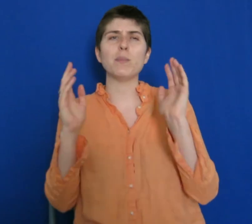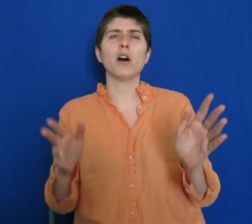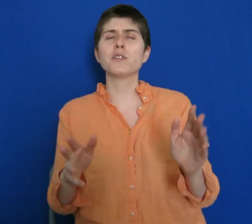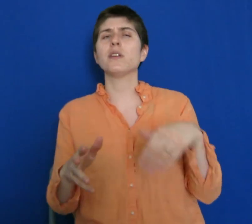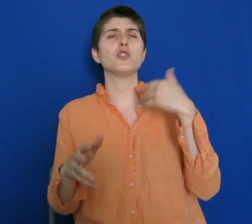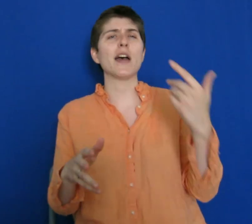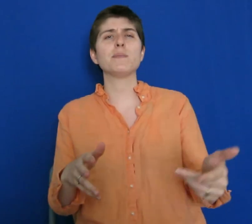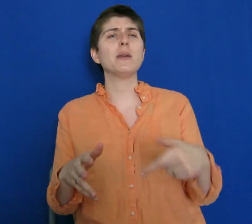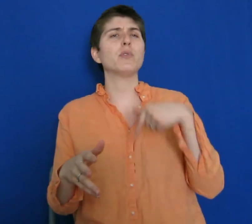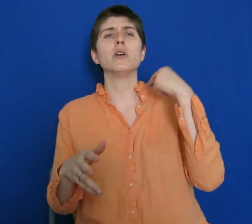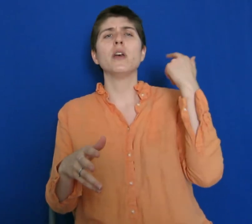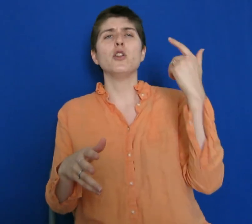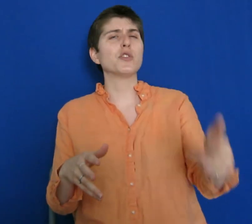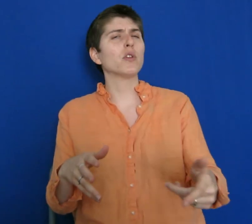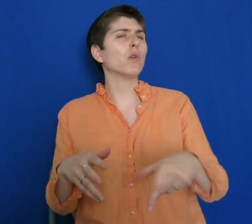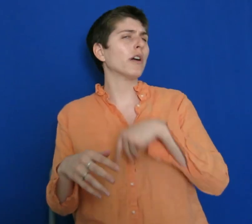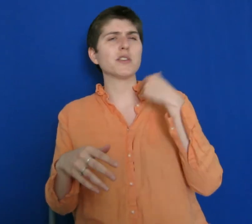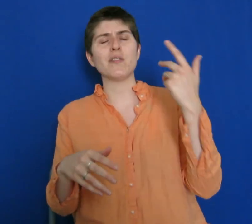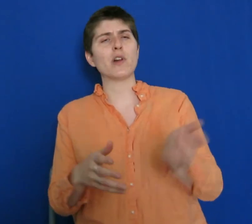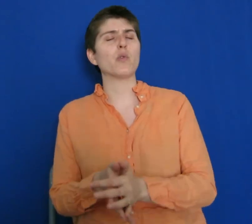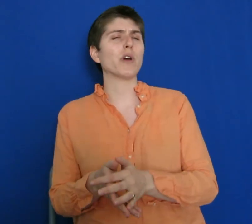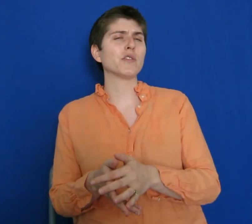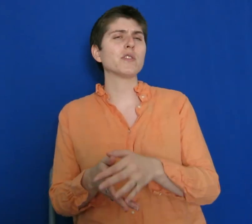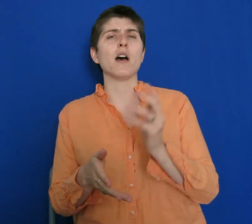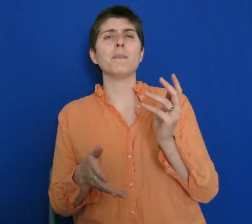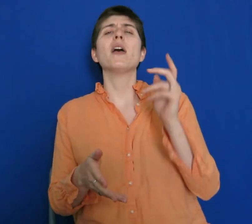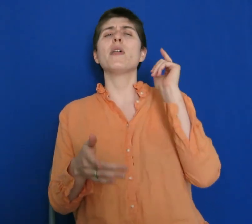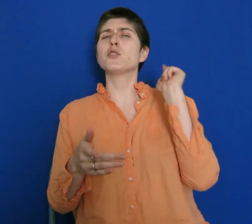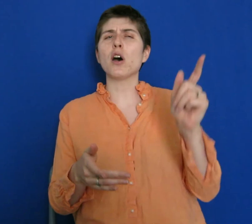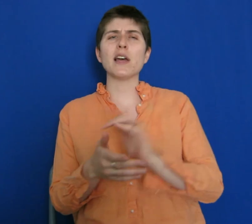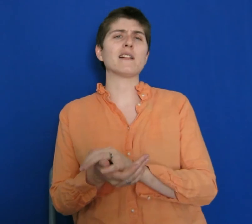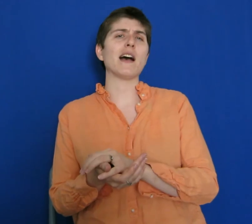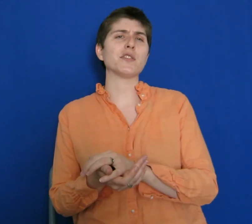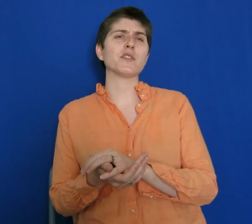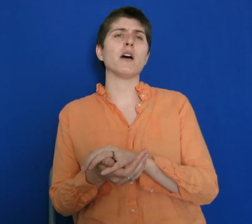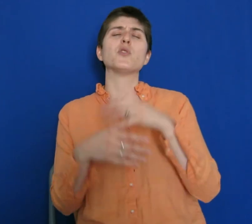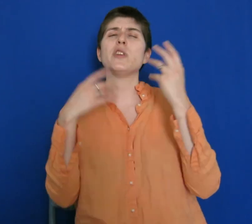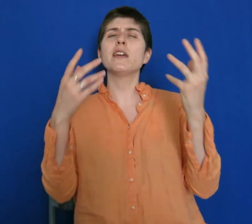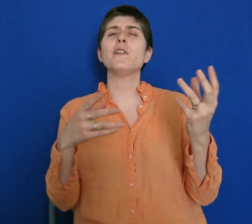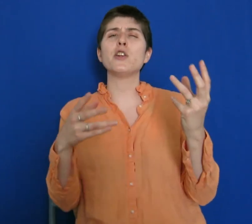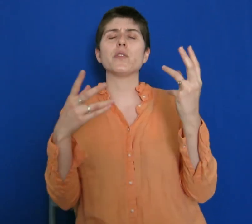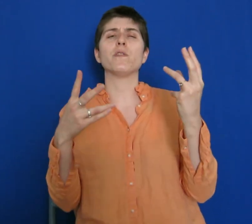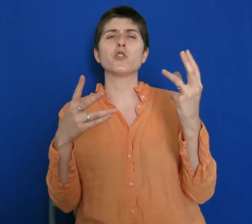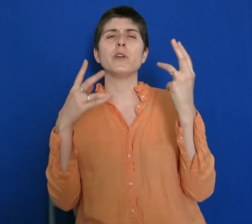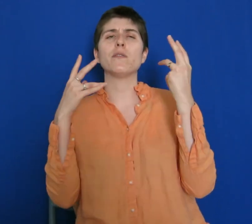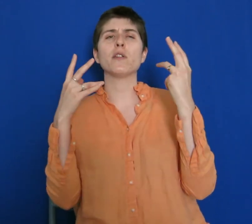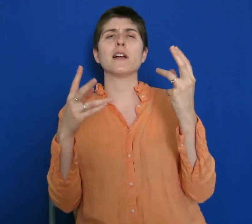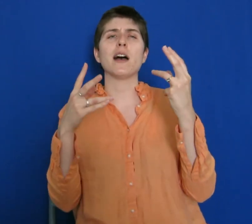positive, chat to people, notice good work, send friend requests. Then there's online classes. So take advantage of the first week of online class